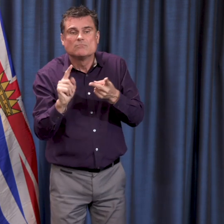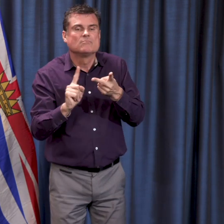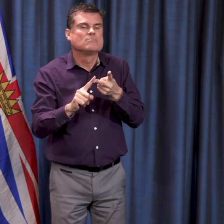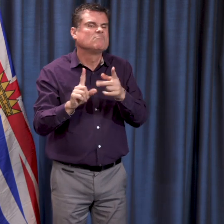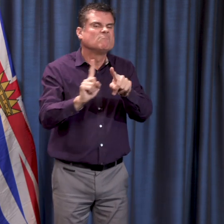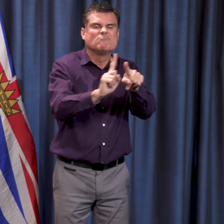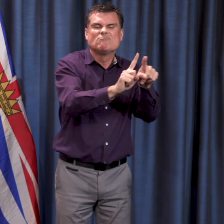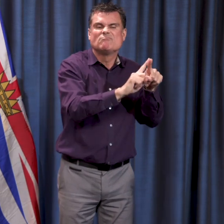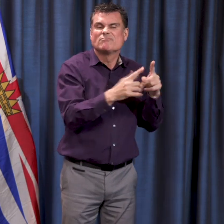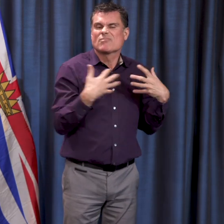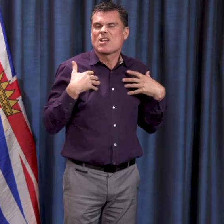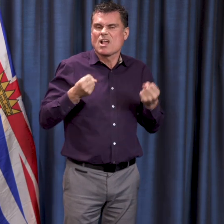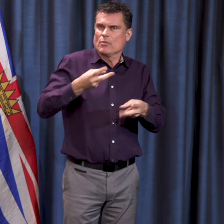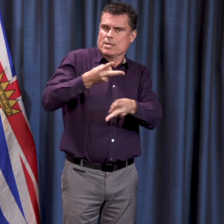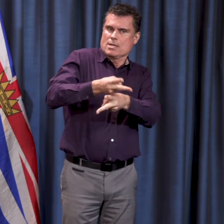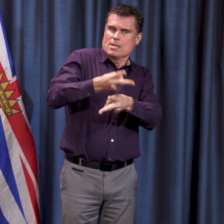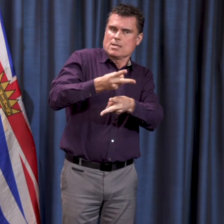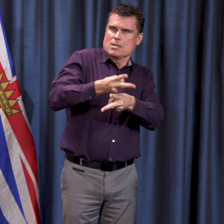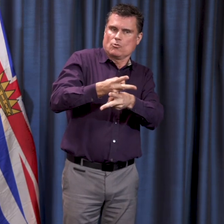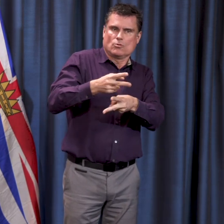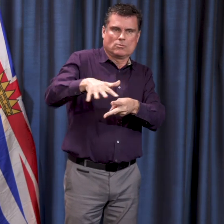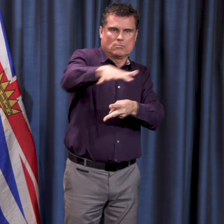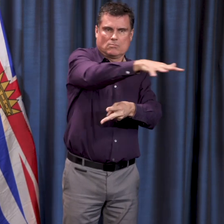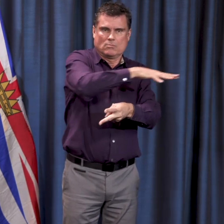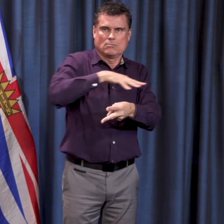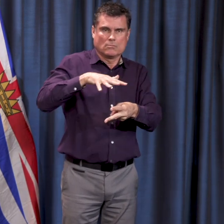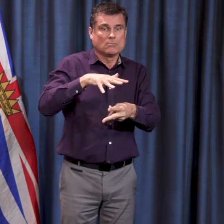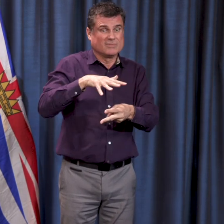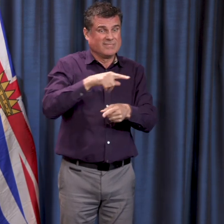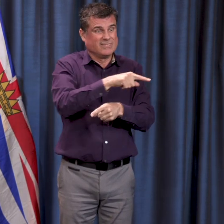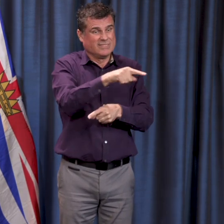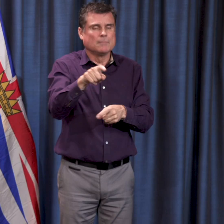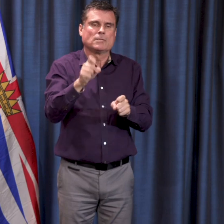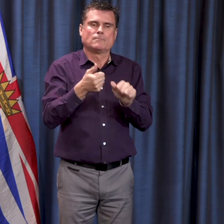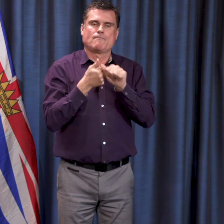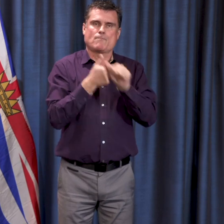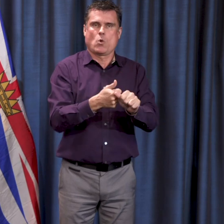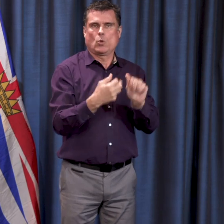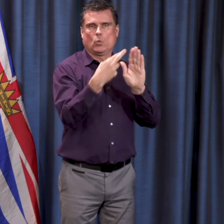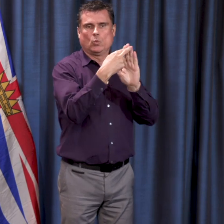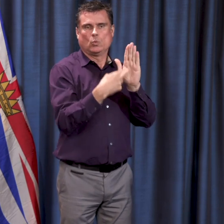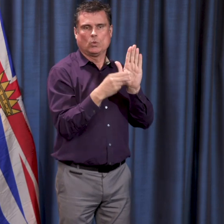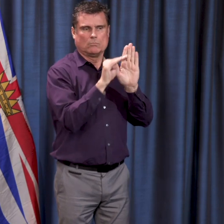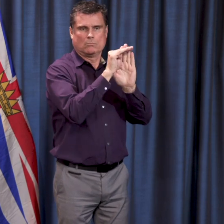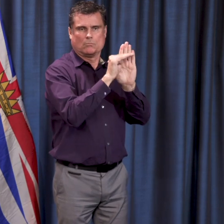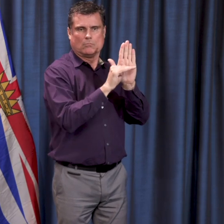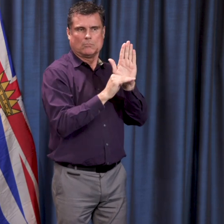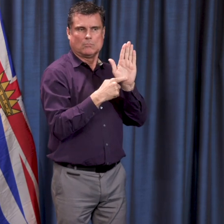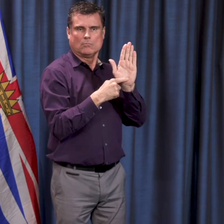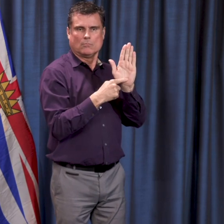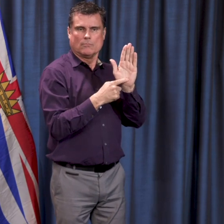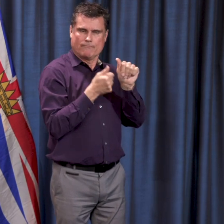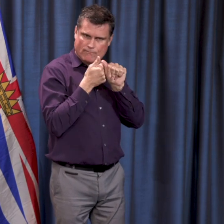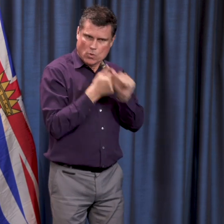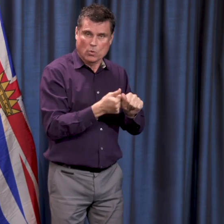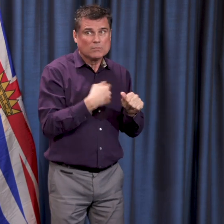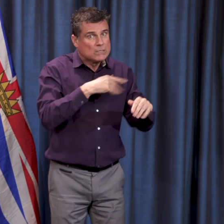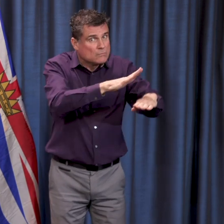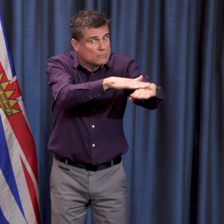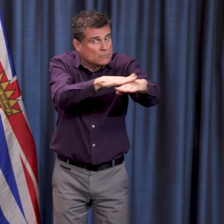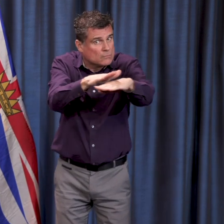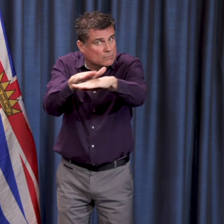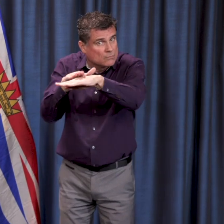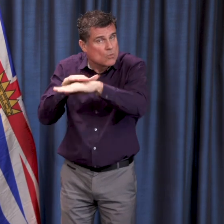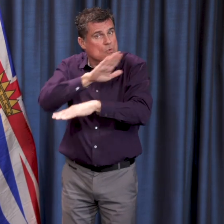the Regulated Health Professions Act. And that advice is to minimize any physical